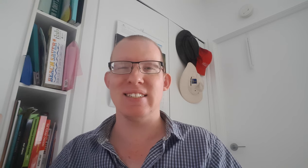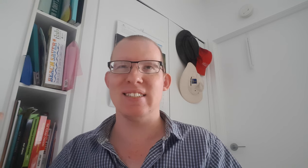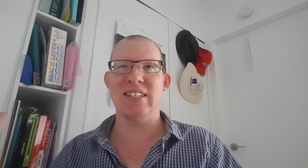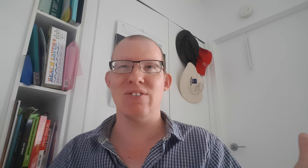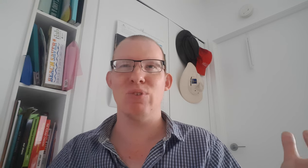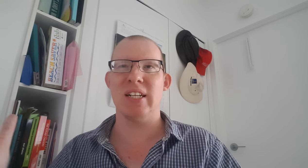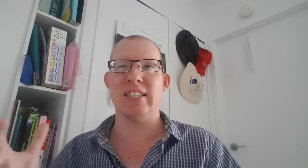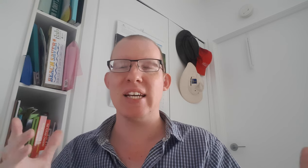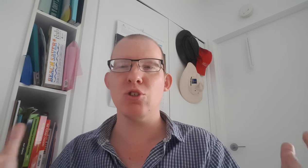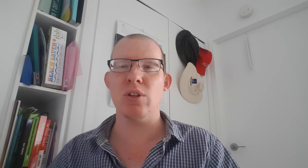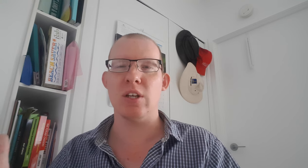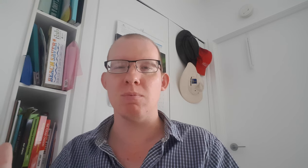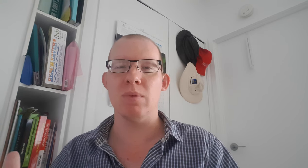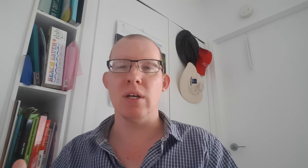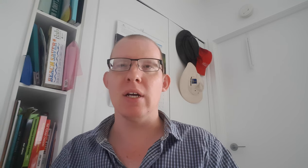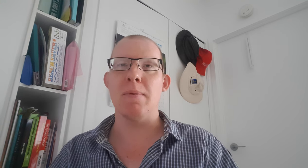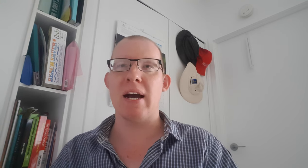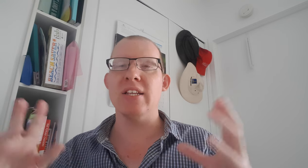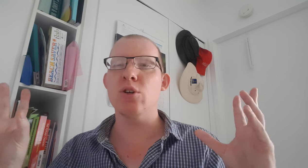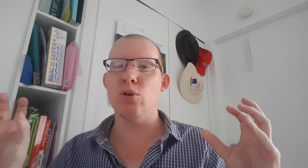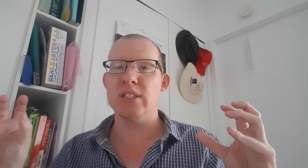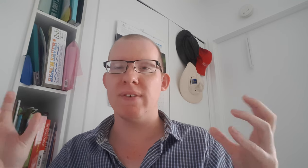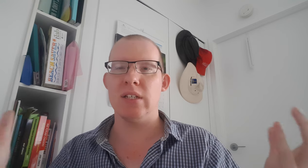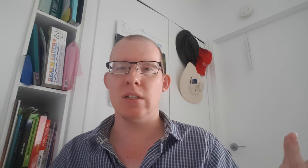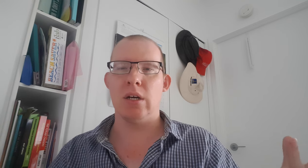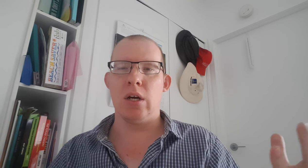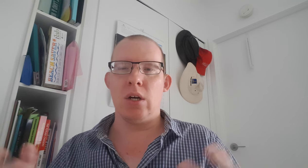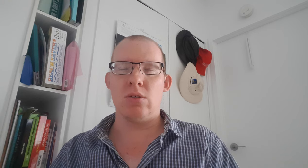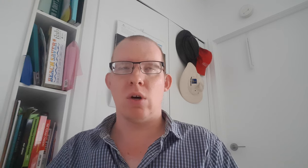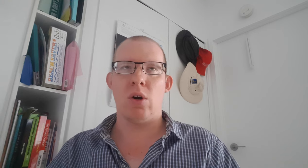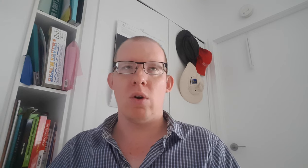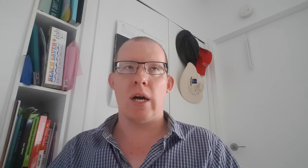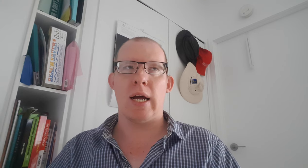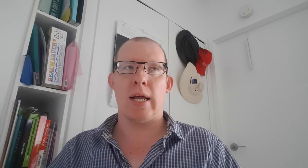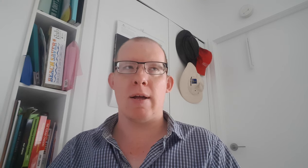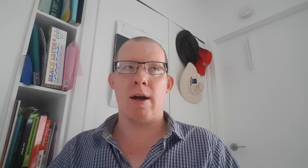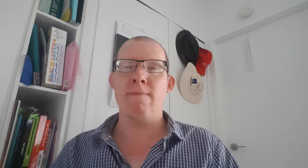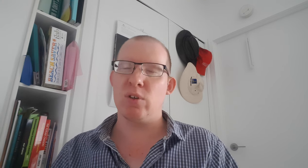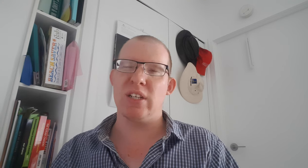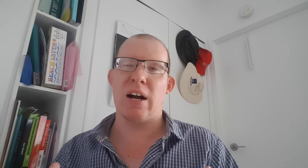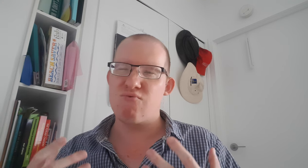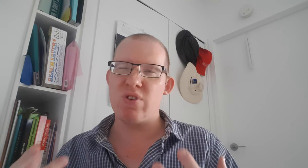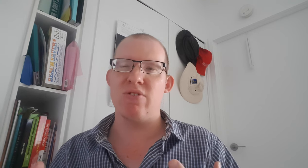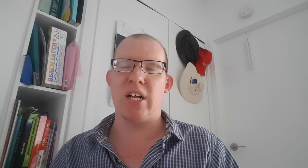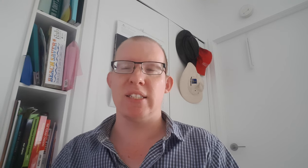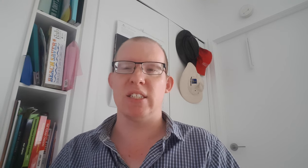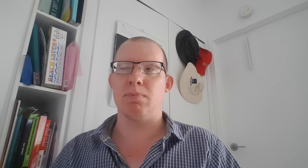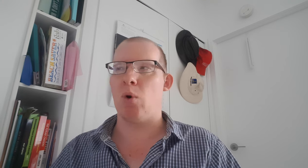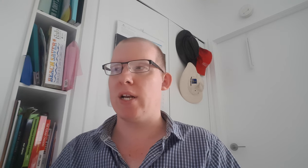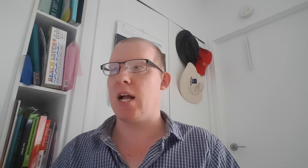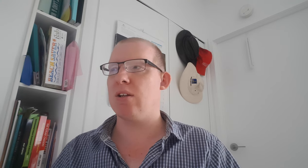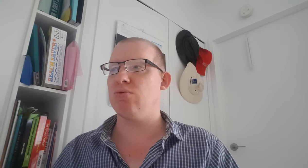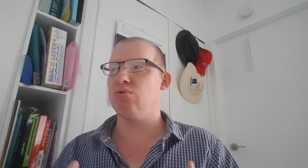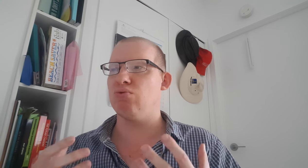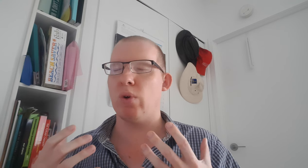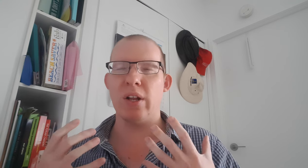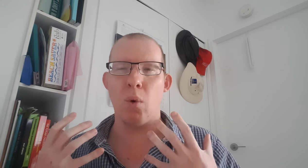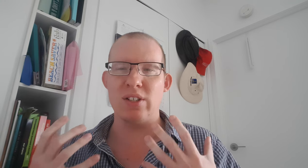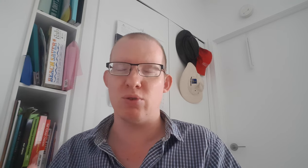not really teaching them about inclusivity. So I'm going to say I'm really really disappointed. I just really want to